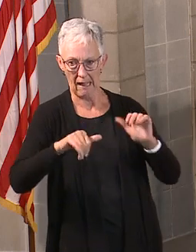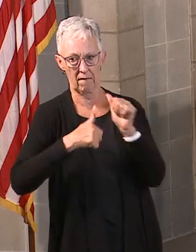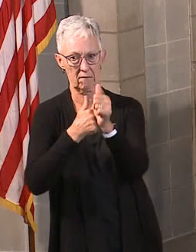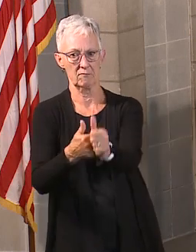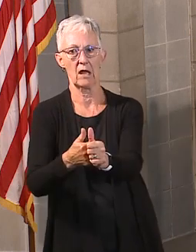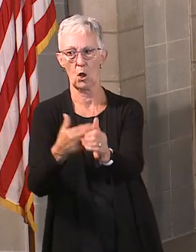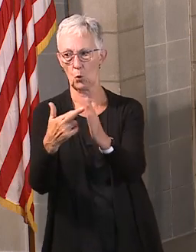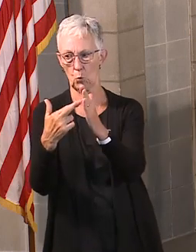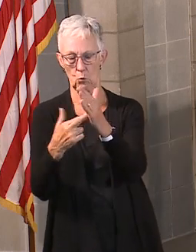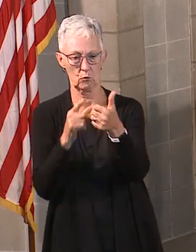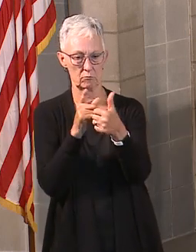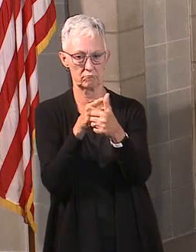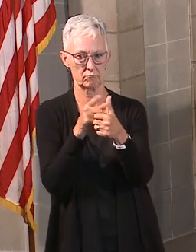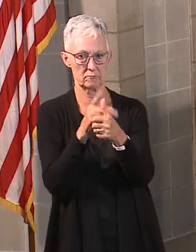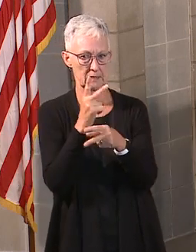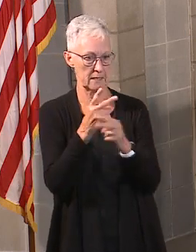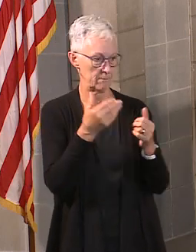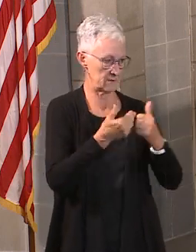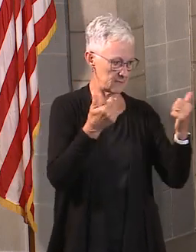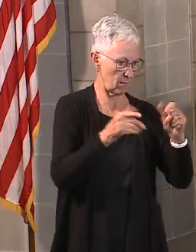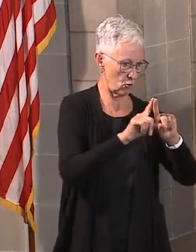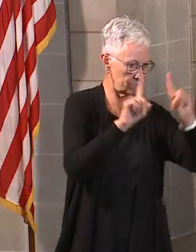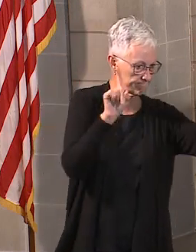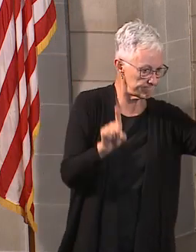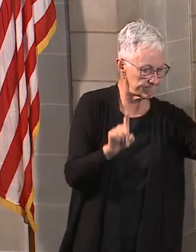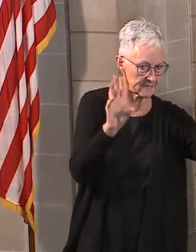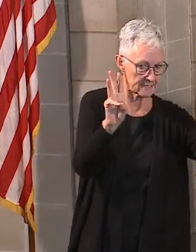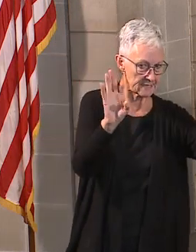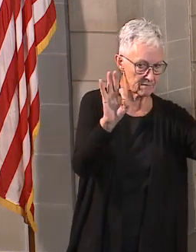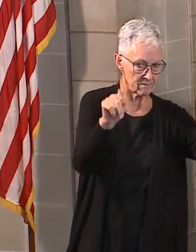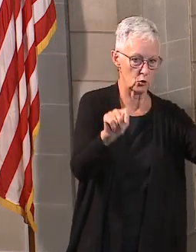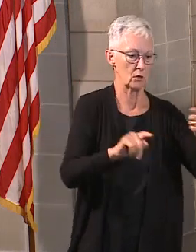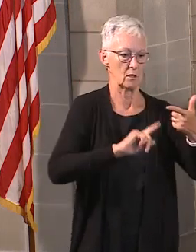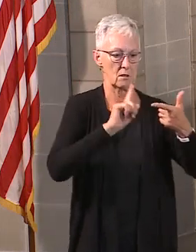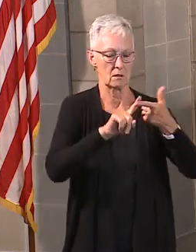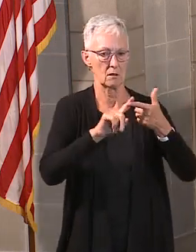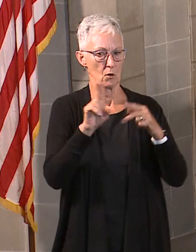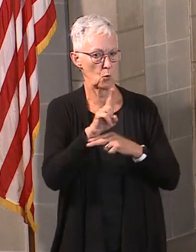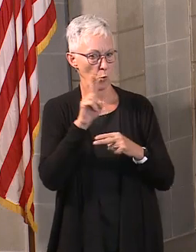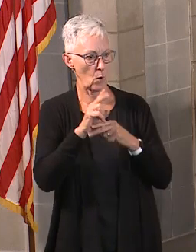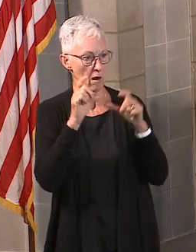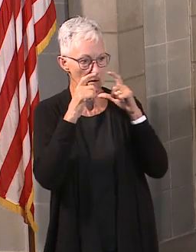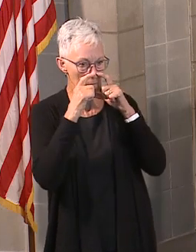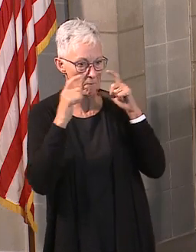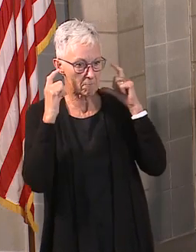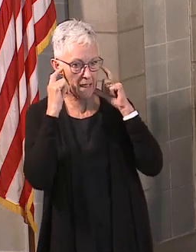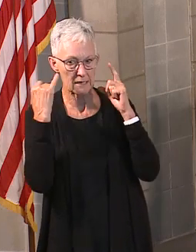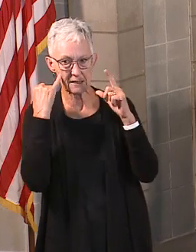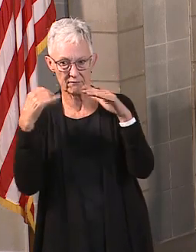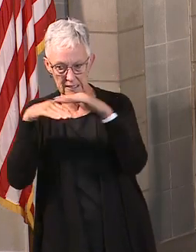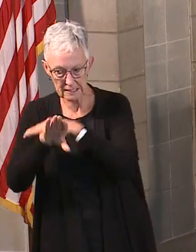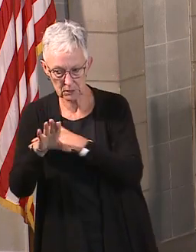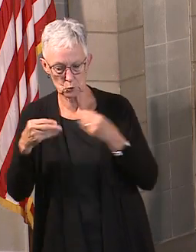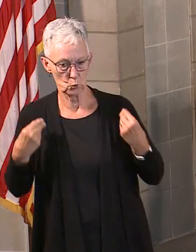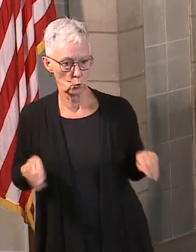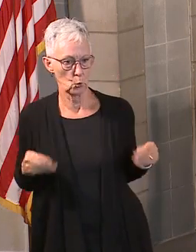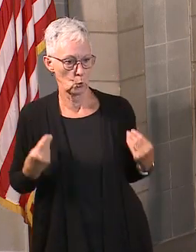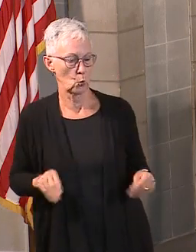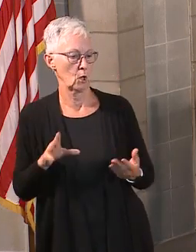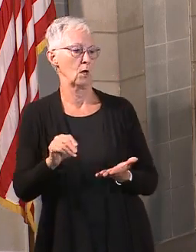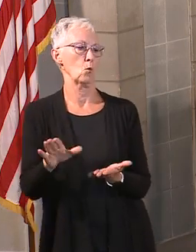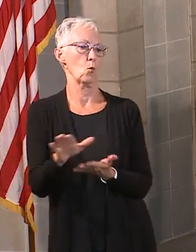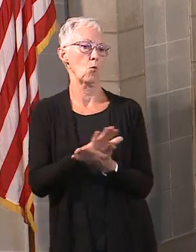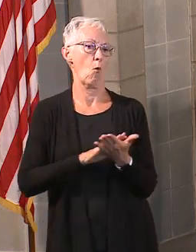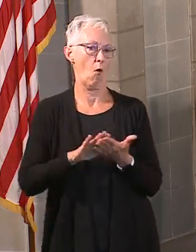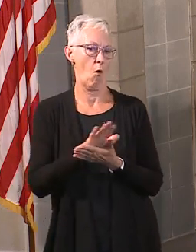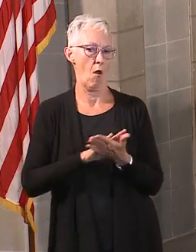wearing that mask when you go to the store when you're washing hands. Those are all things that will help us slow the spread of the virus. And of course, ultimately, what that does is make sure that we can